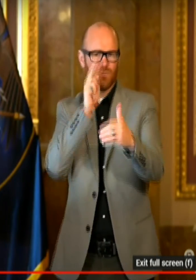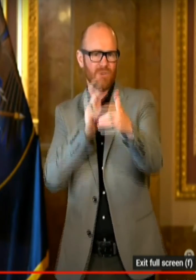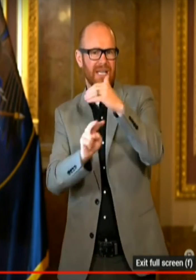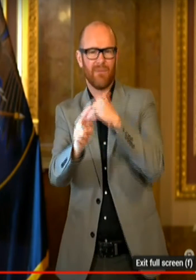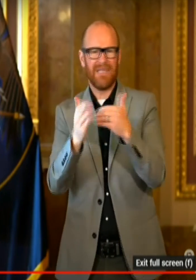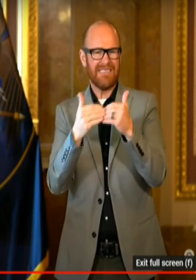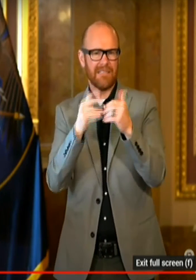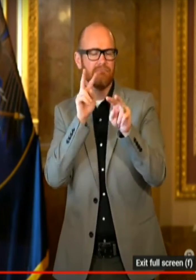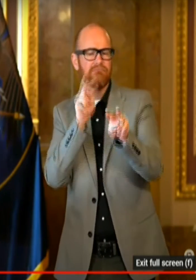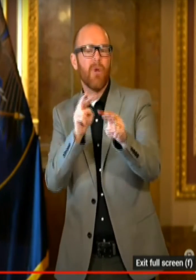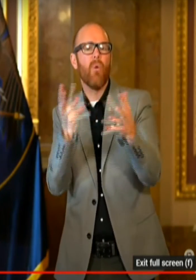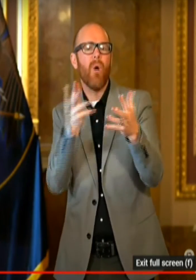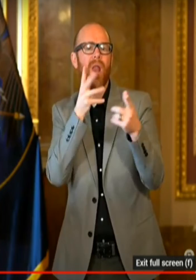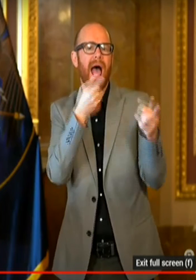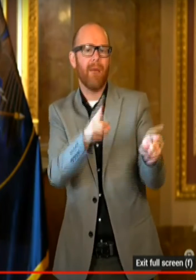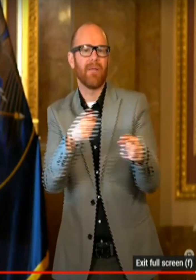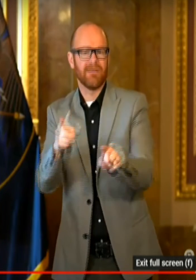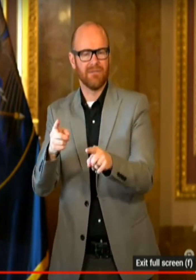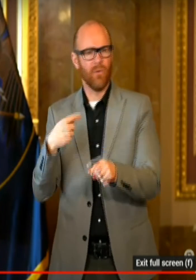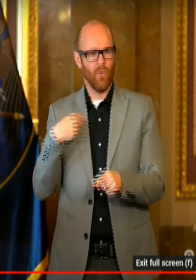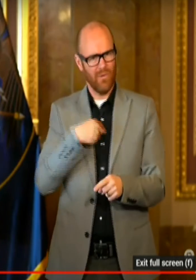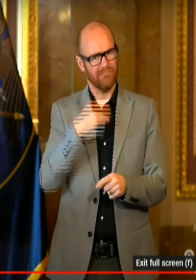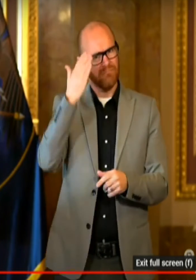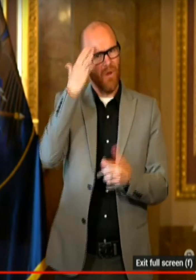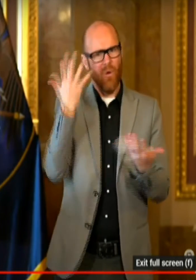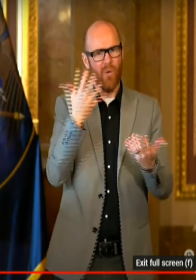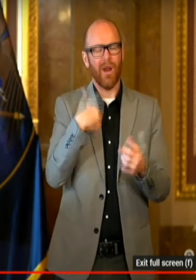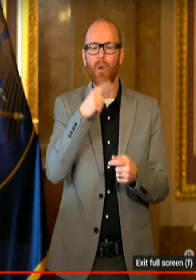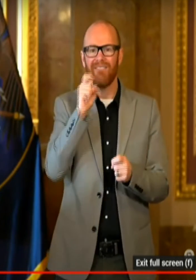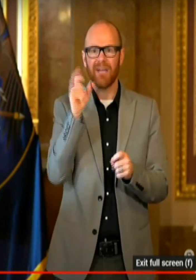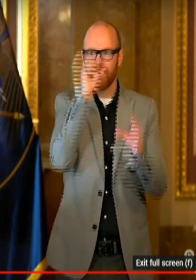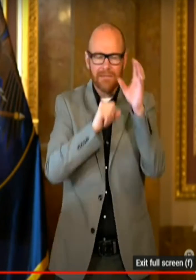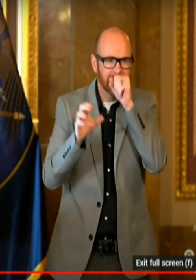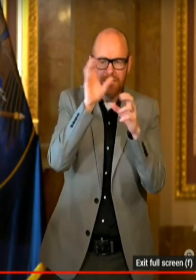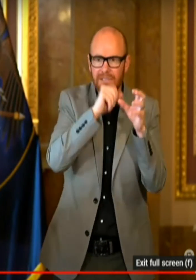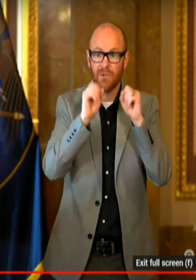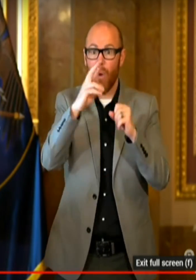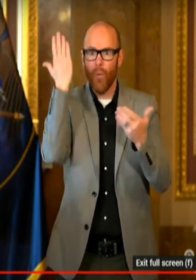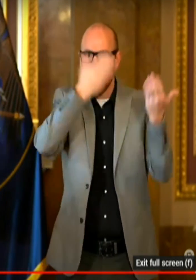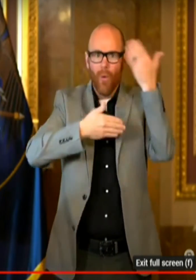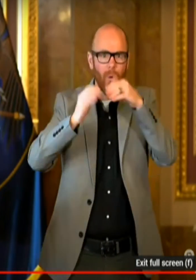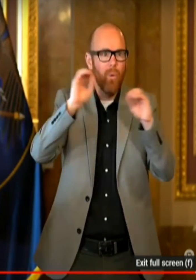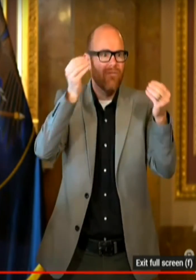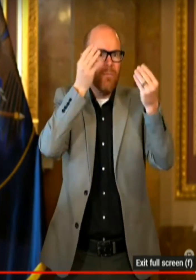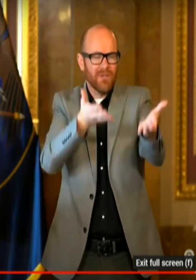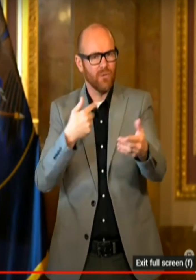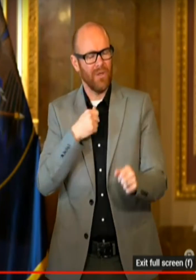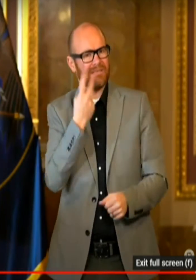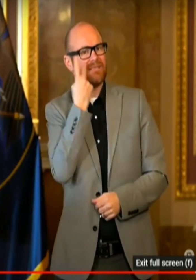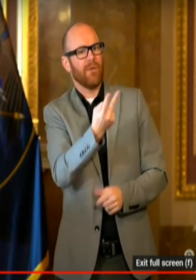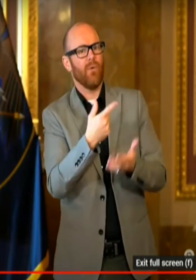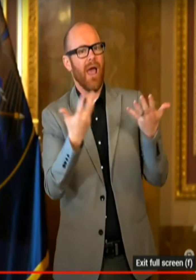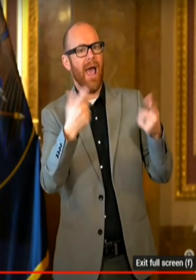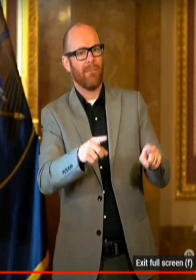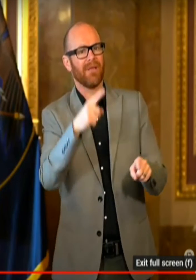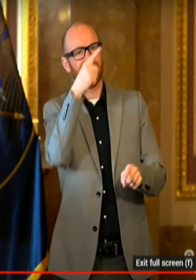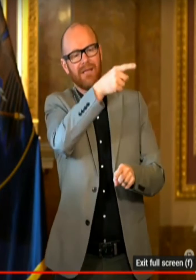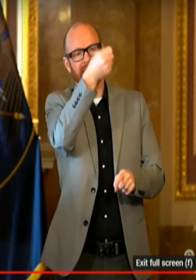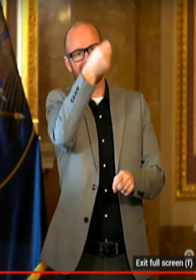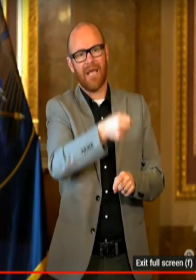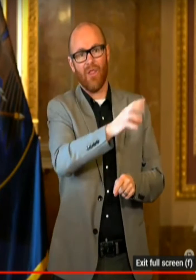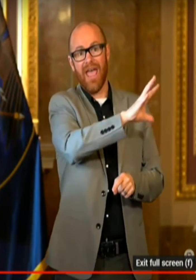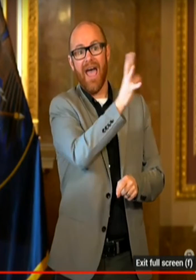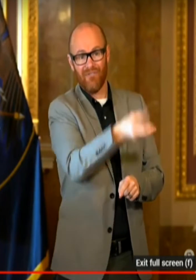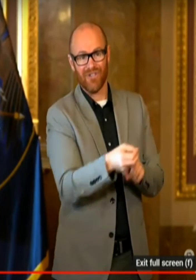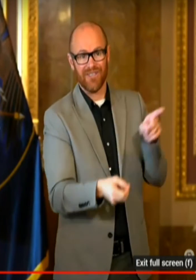We know what is happening with Omicron. We don't have to guess. don't have to pretend. We know what's happening because we can see it. We saw what happened in South Africa.